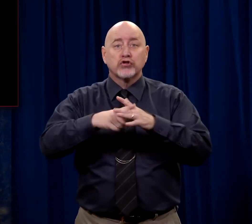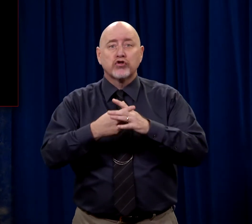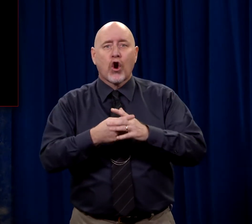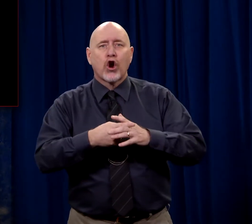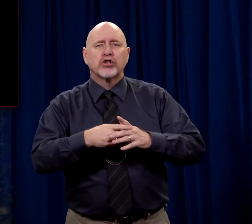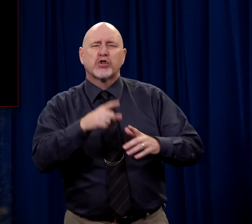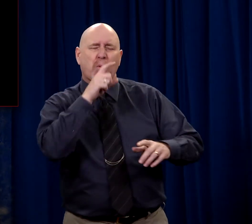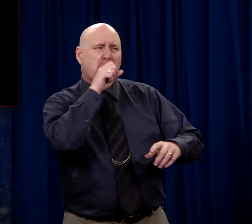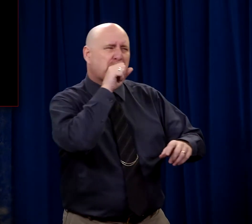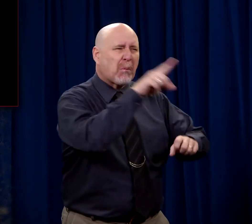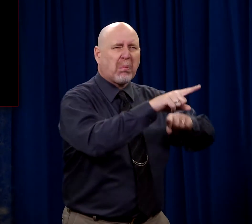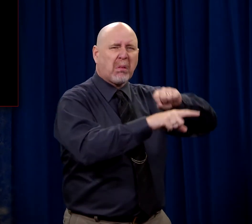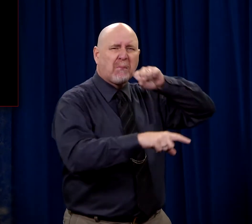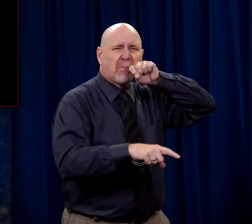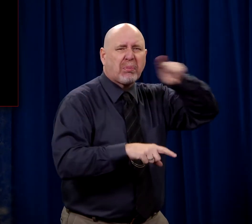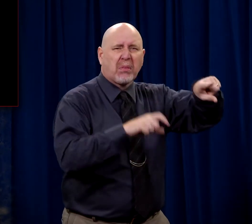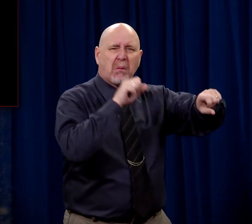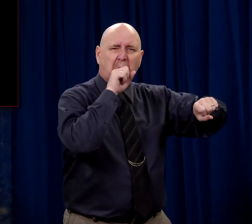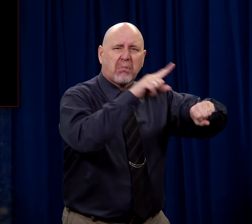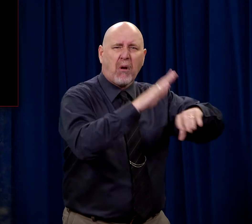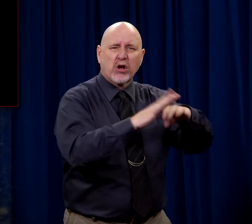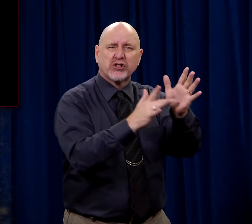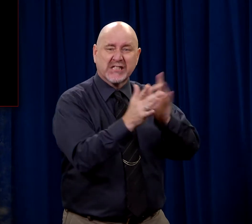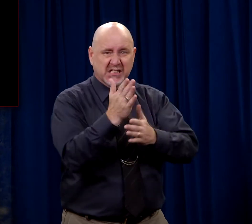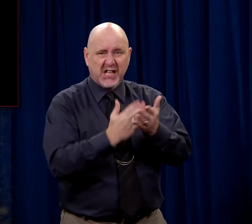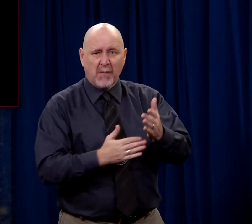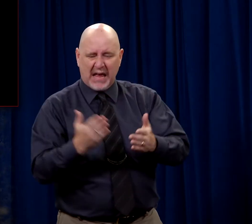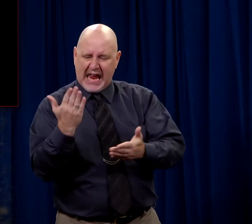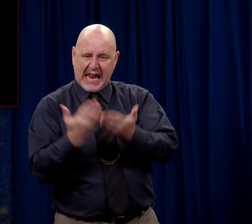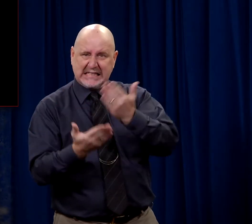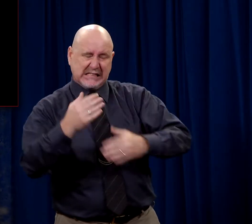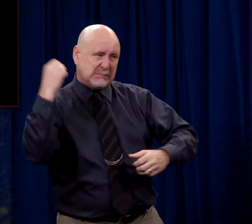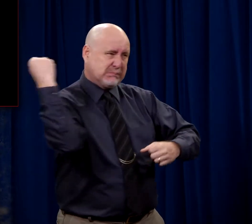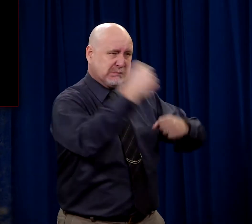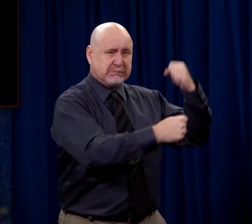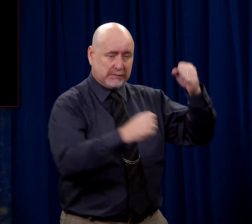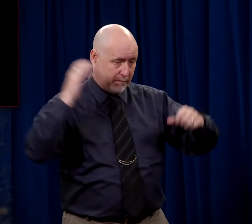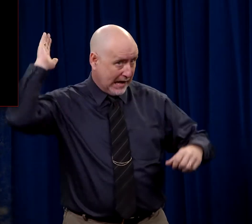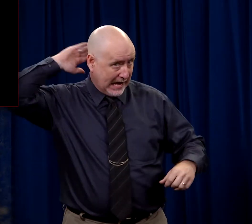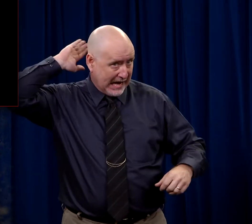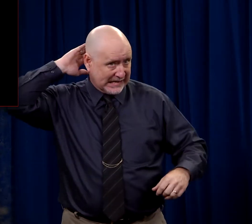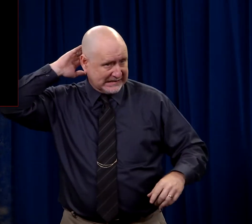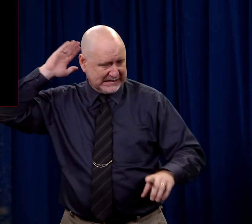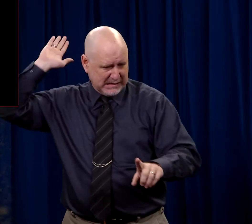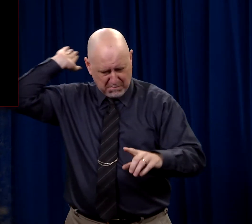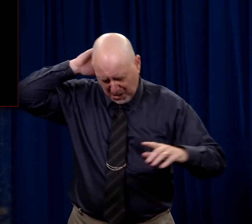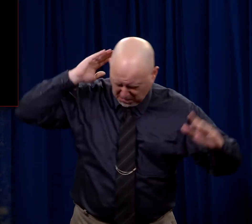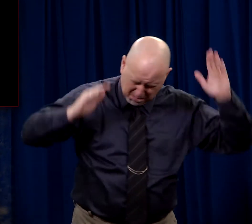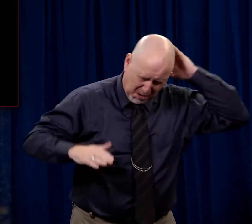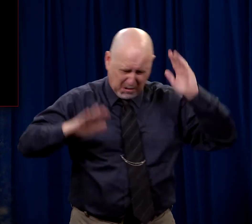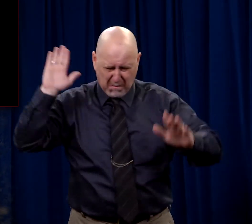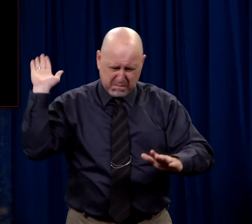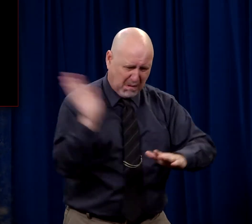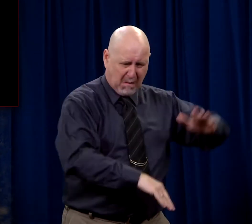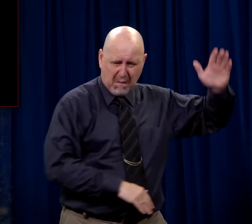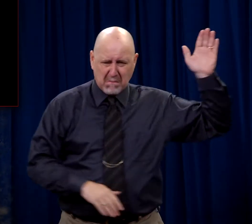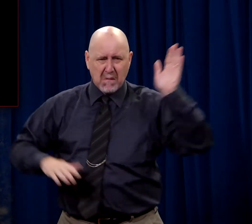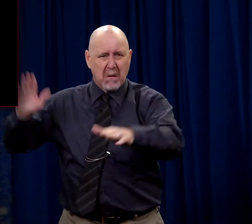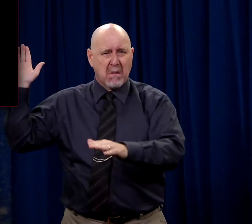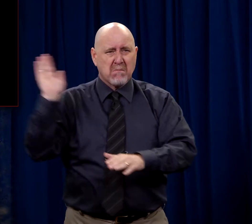to spit on Him. And some of them would beat Him with their hands. They would get behind Him and they would smack Him. And they